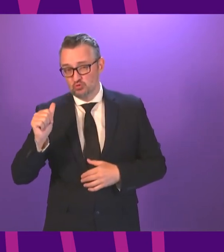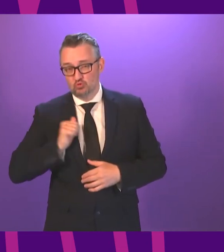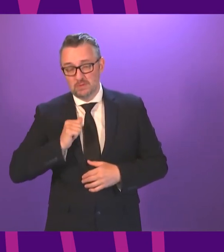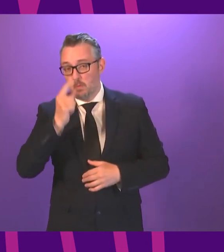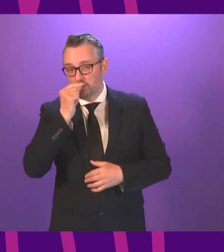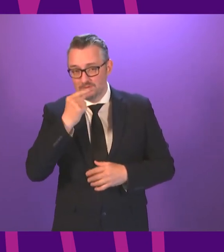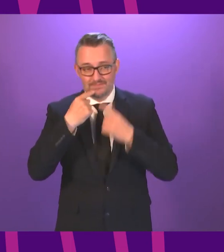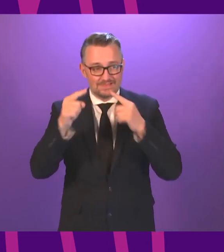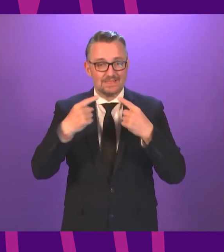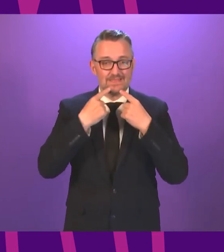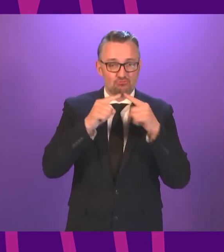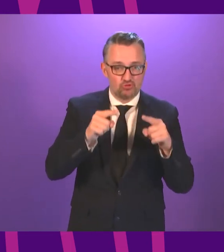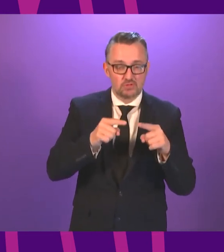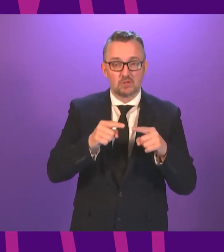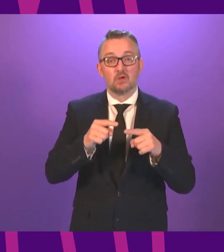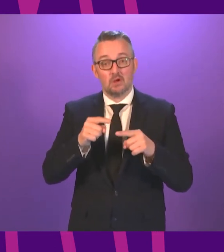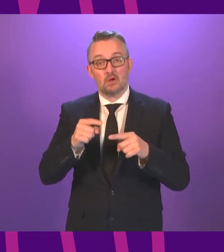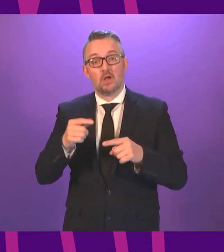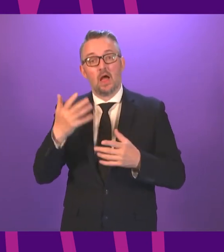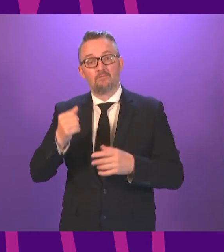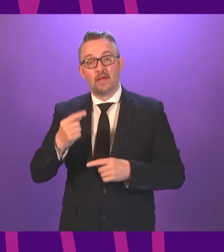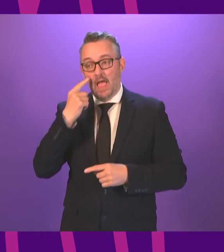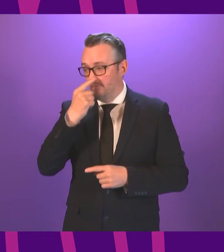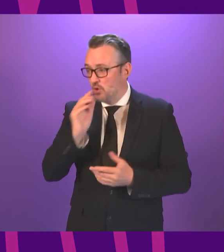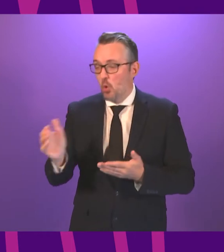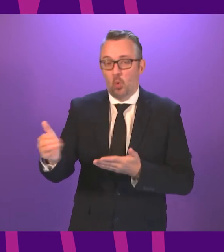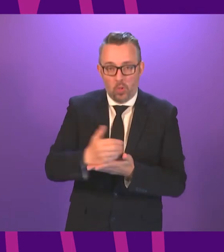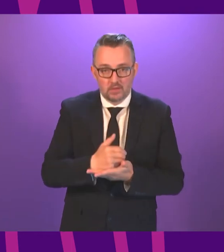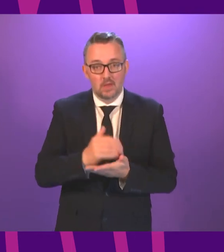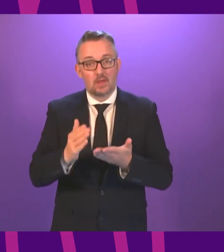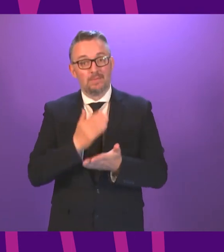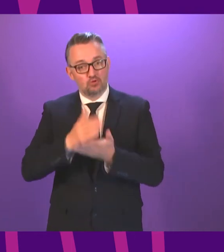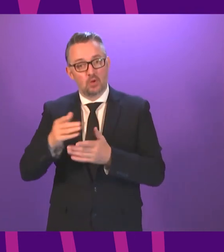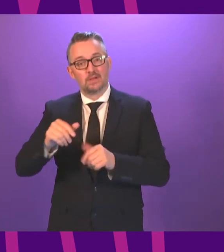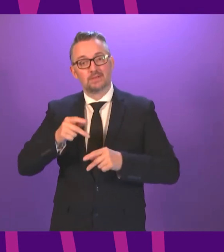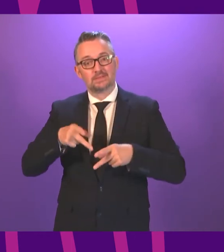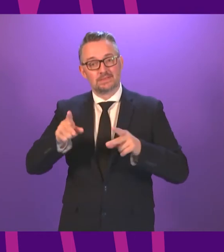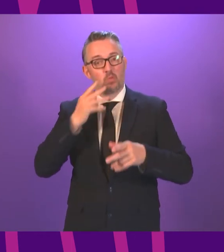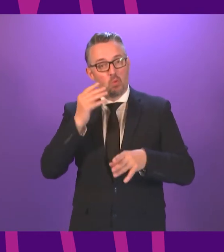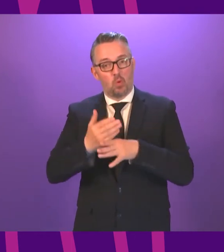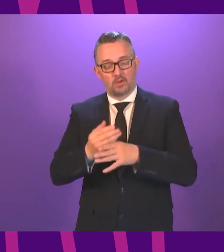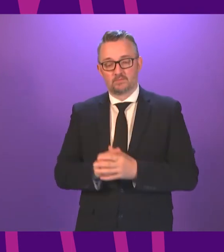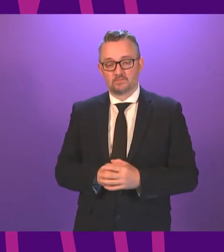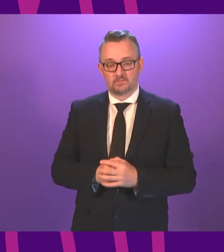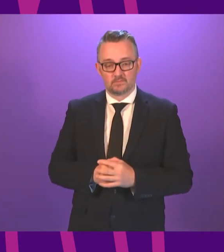that they are assisted in actually producing the evidence and collecting the evidence to make that system work? Cabinet Secretary.